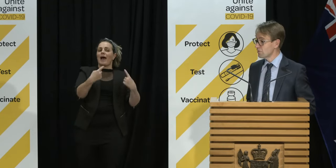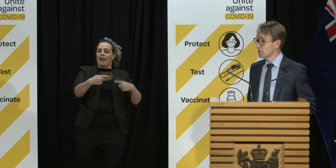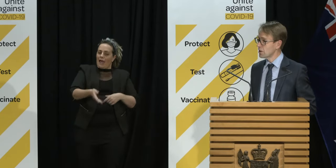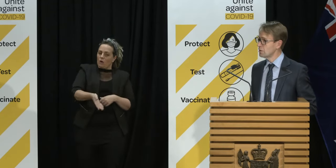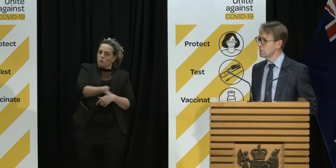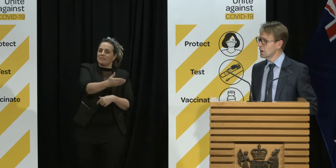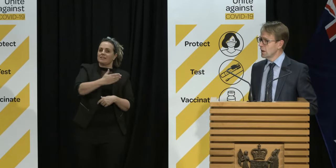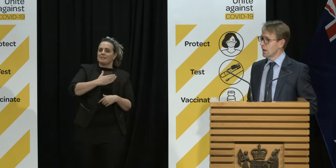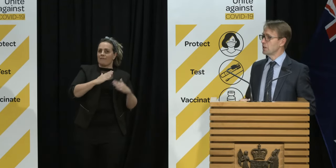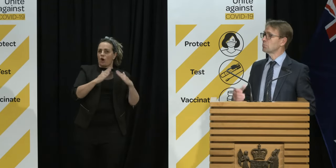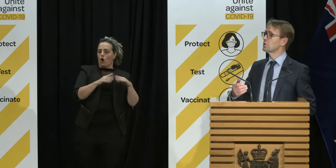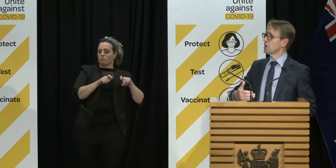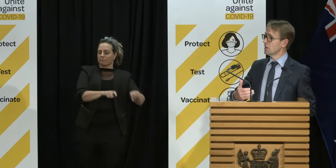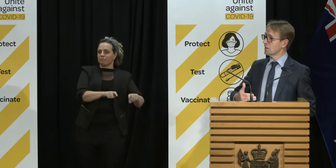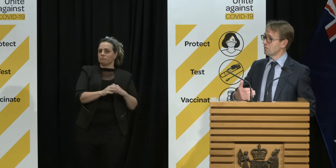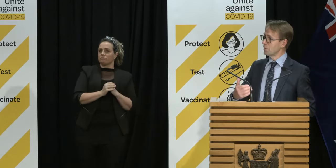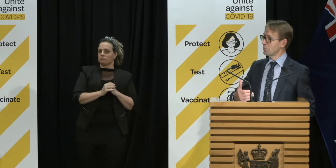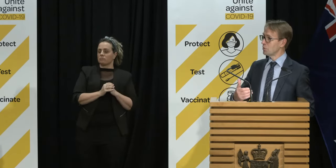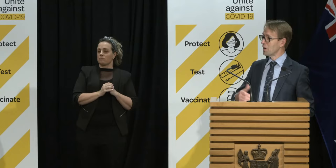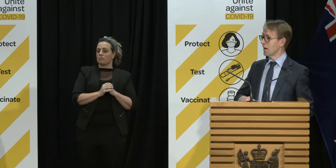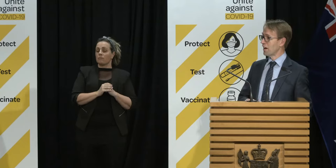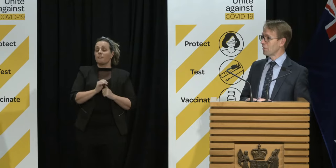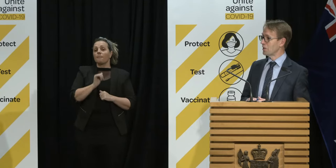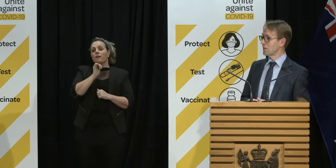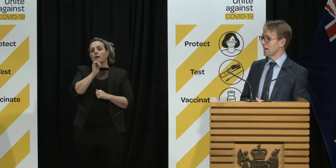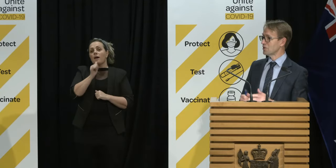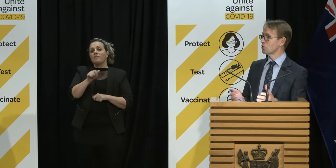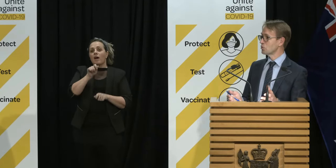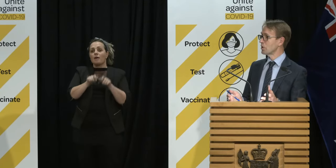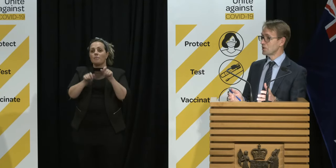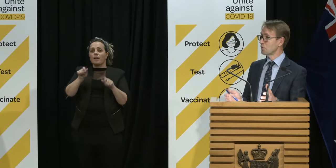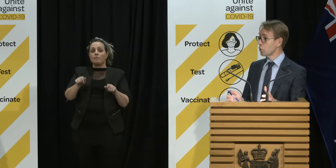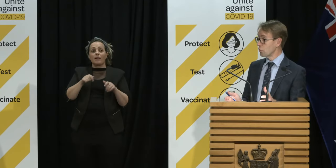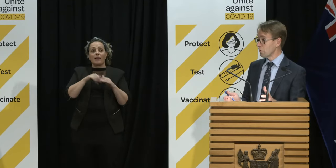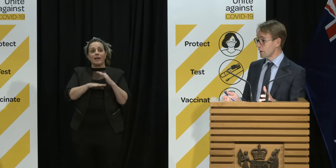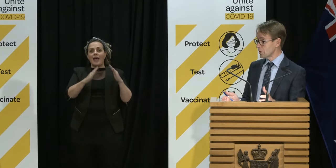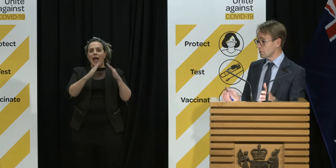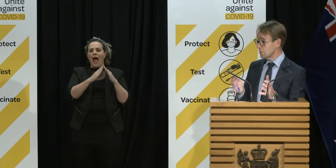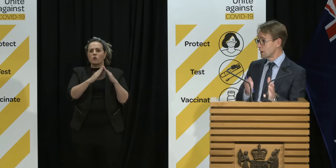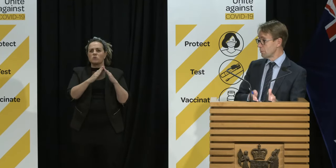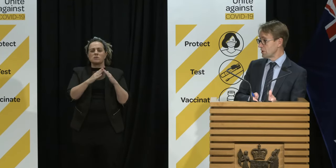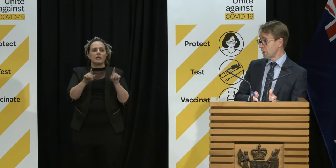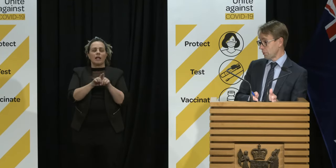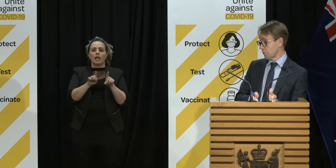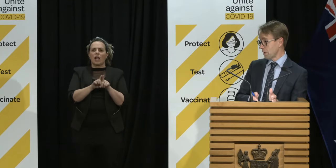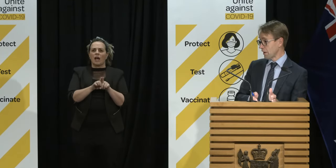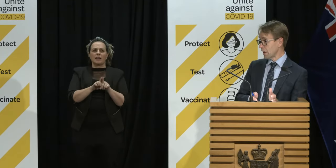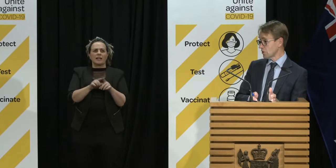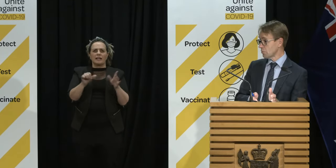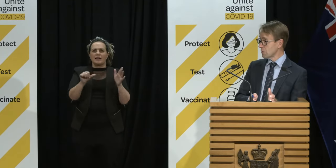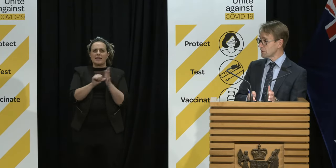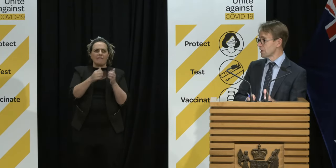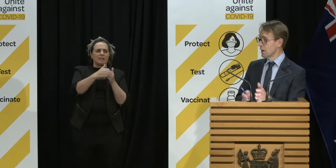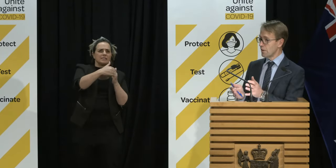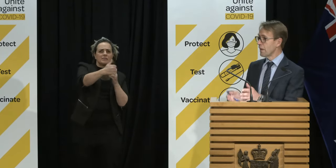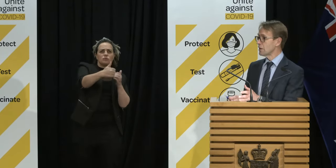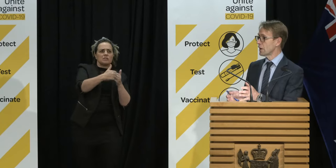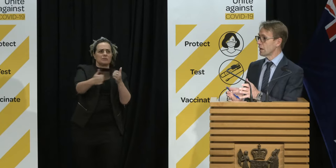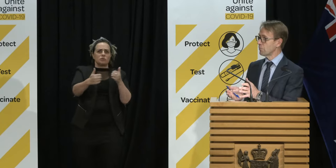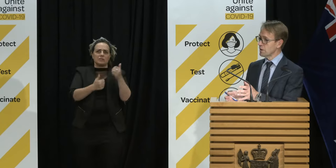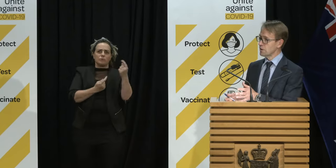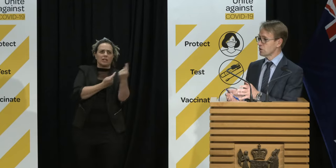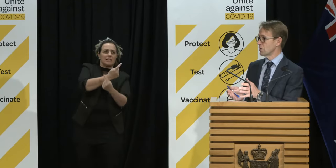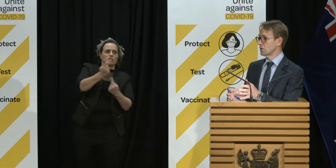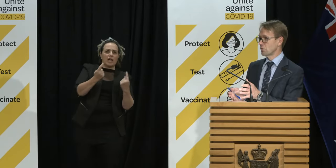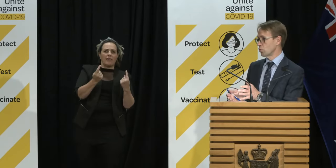isolate safely at home and in particular if people are in households where it's difficult for them to be separate from other household members then